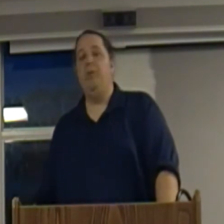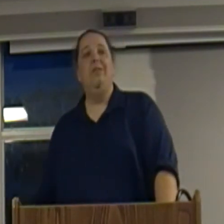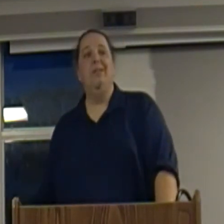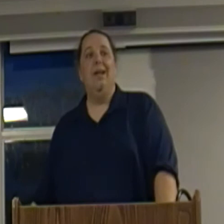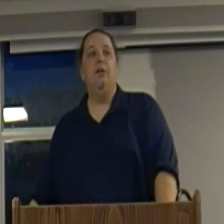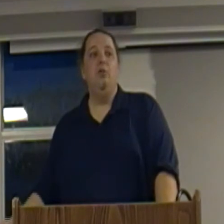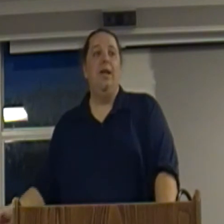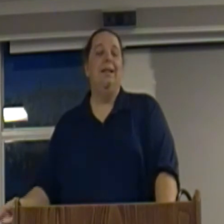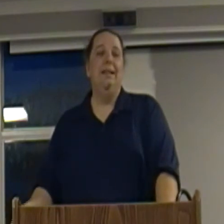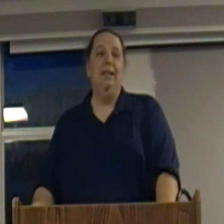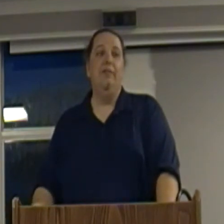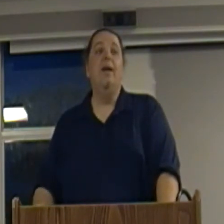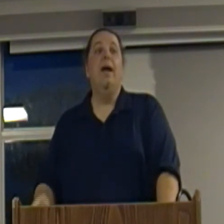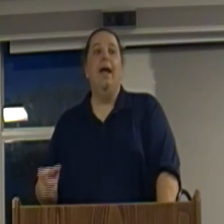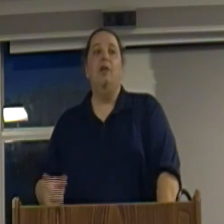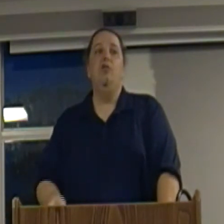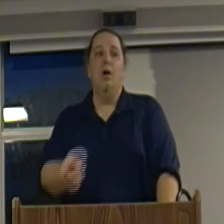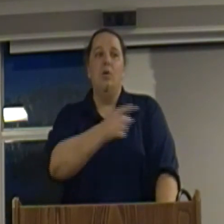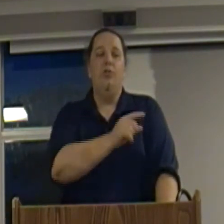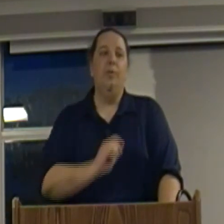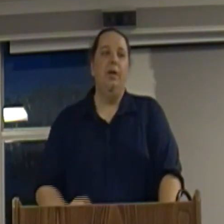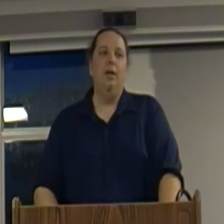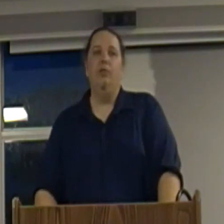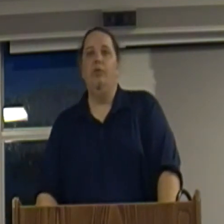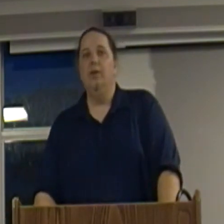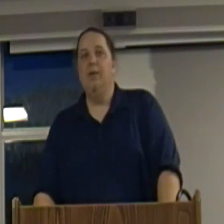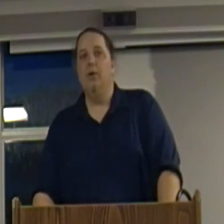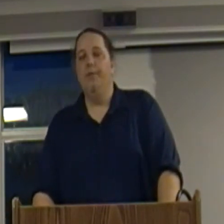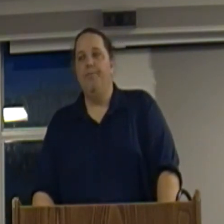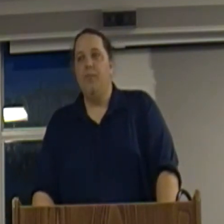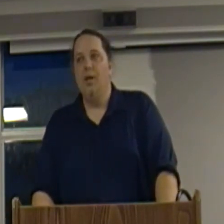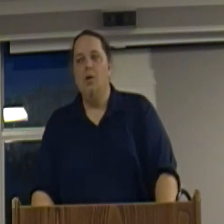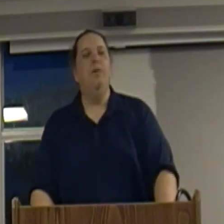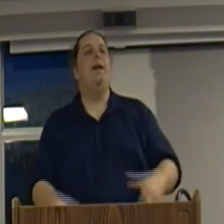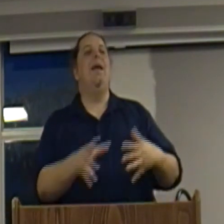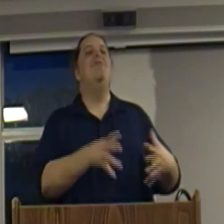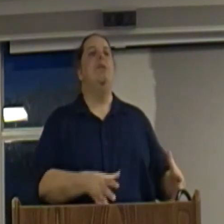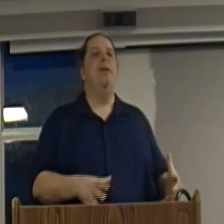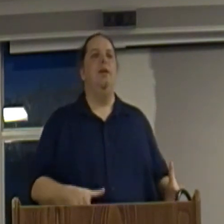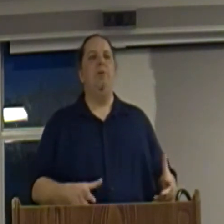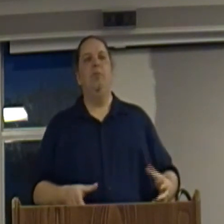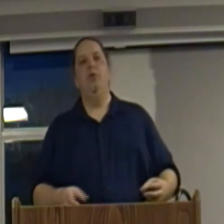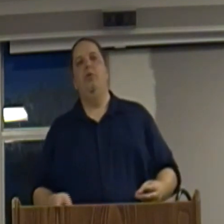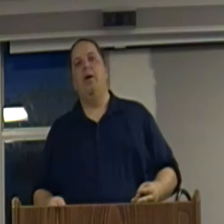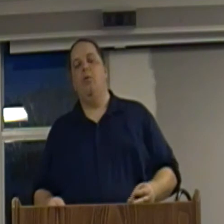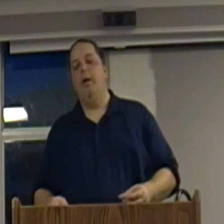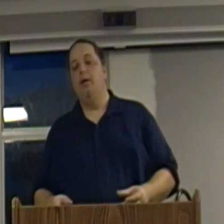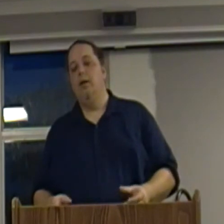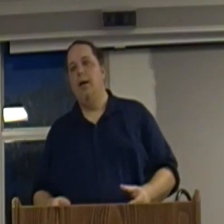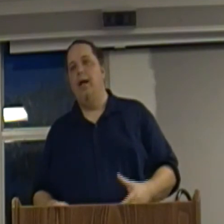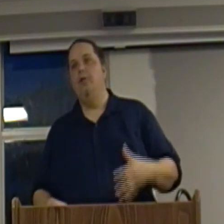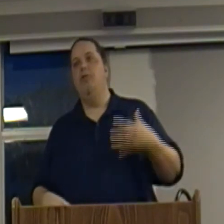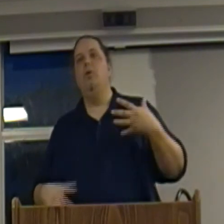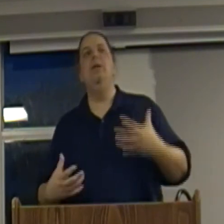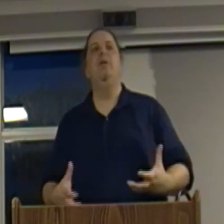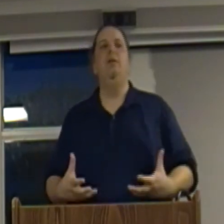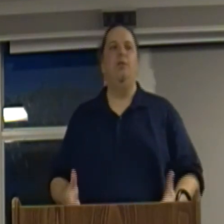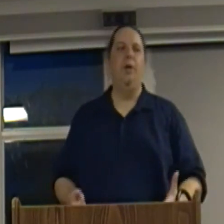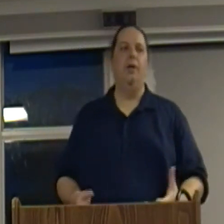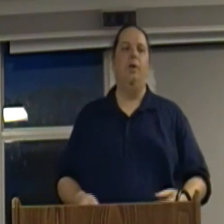this piece of land, and you can't leave, and you owe somebody else your labor. Well, not everything could be produced that way. And so, even in this period,